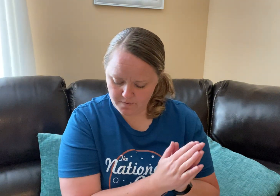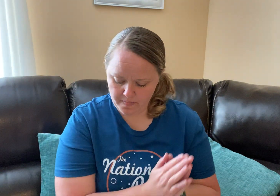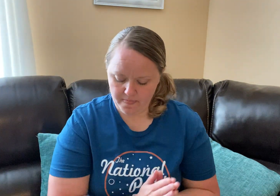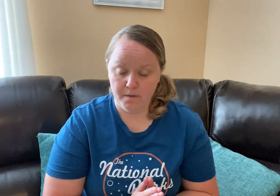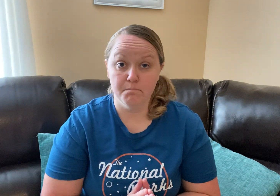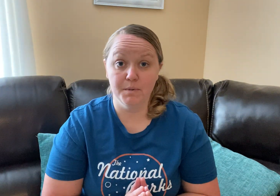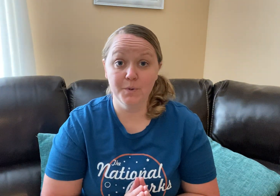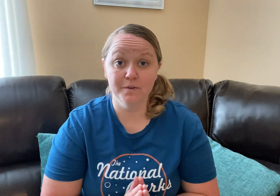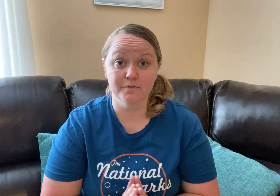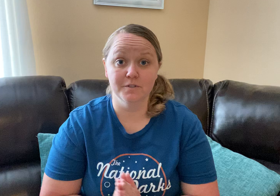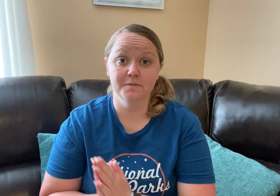Beautiful.